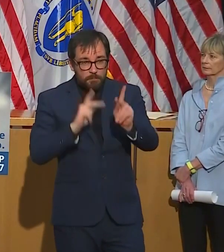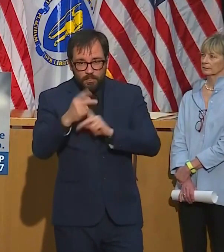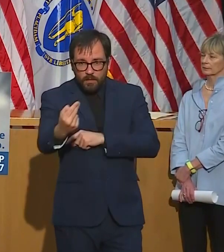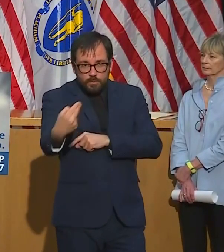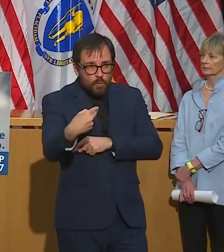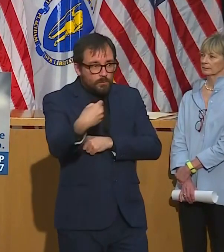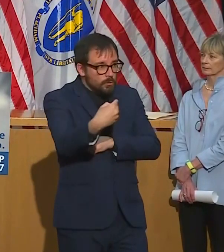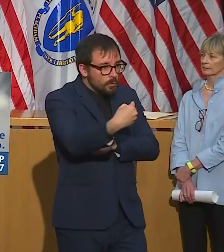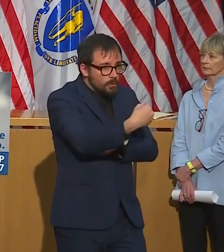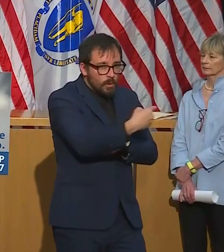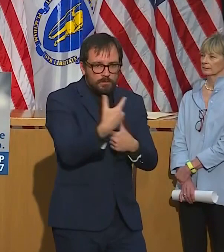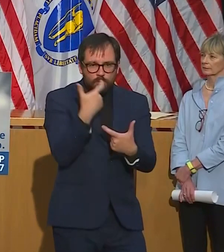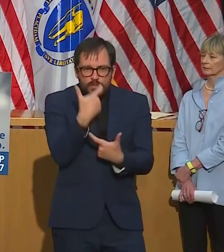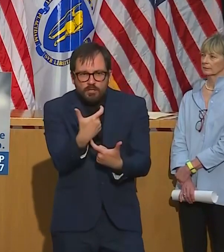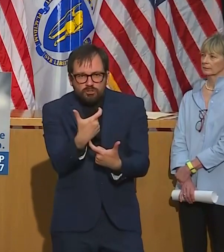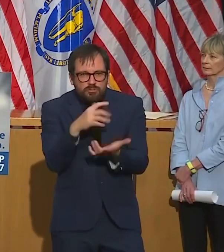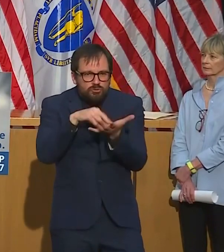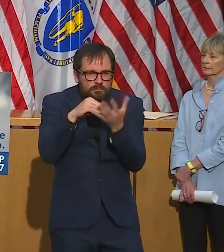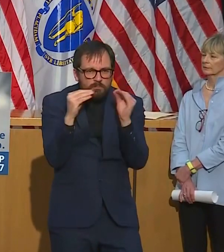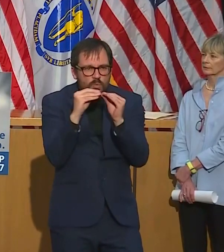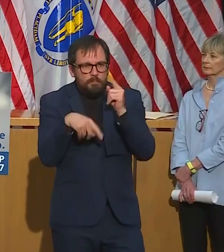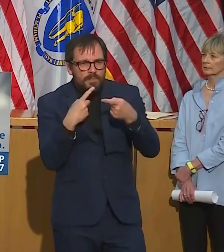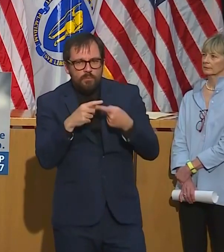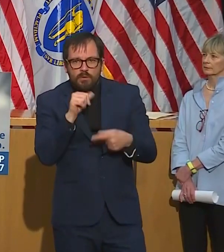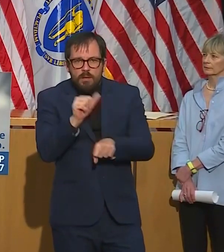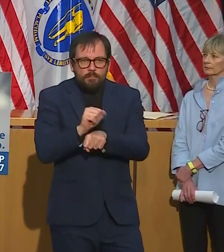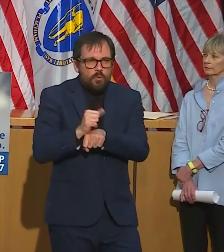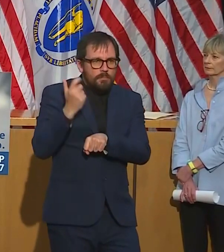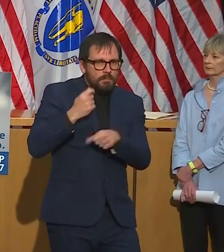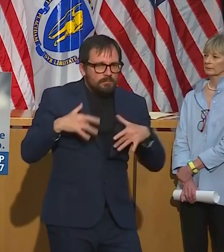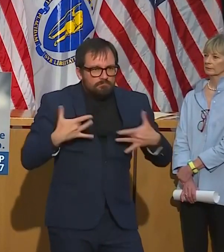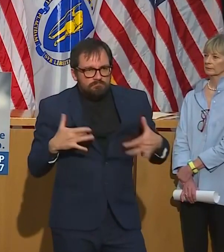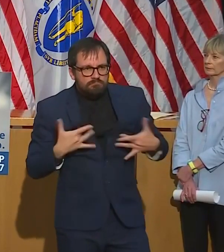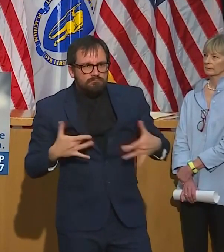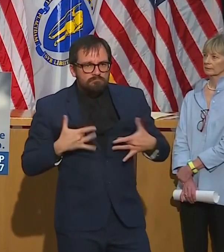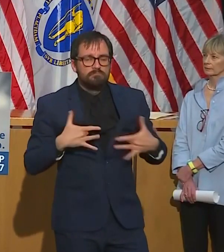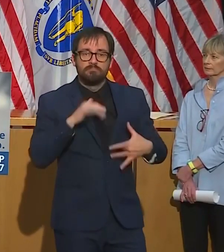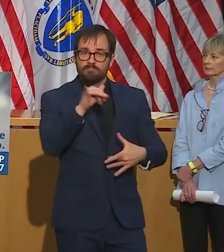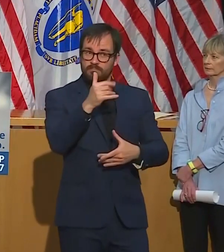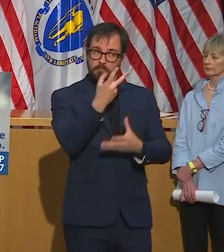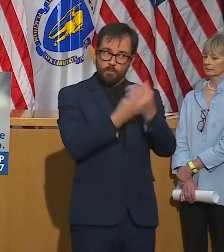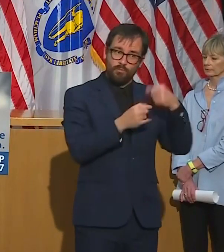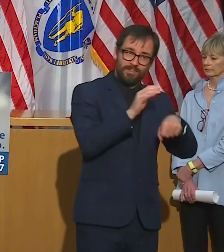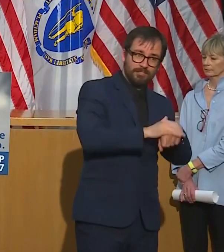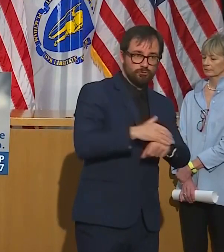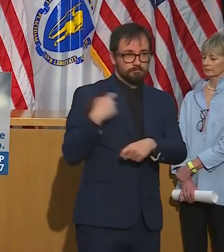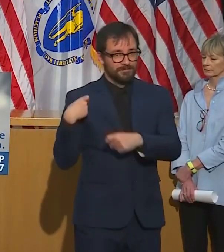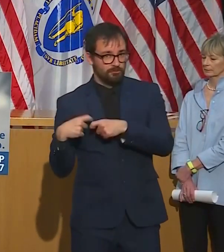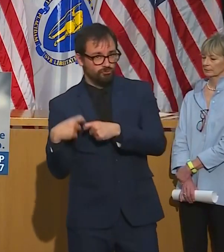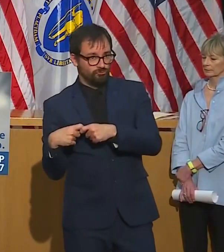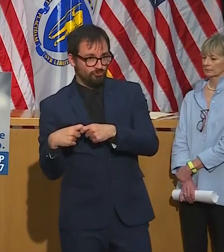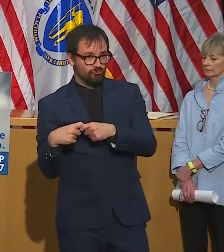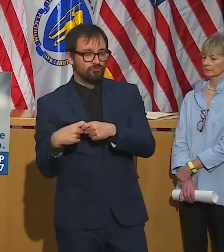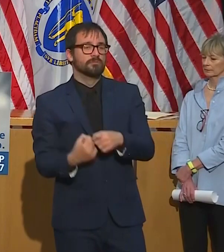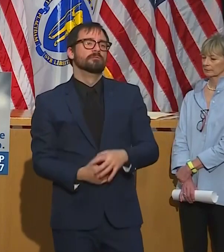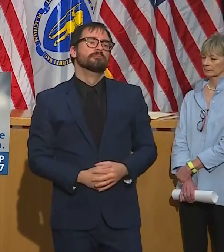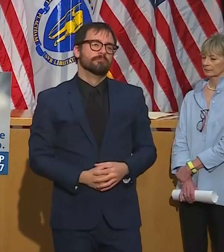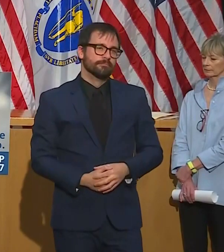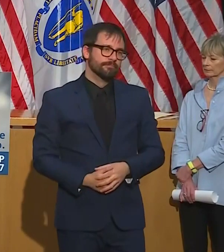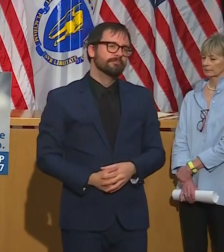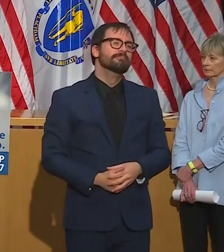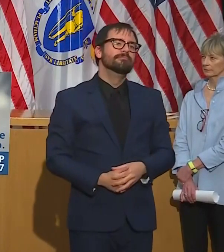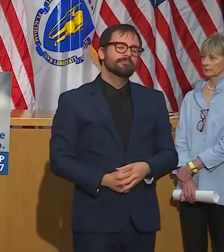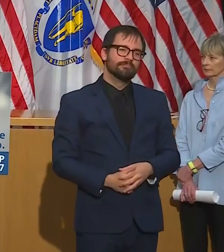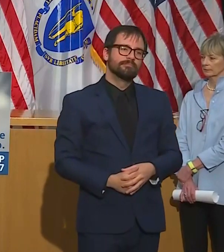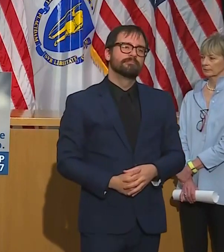deal with the coronavirus and to stop the spread have had significant economic dislocation for hundreds of